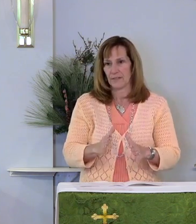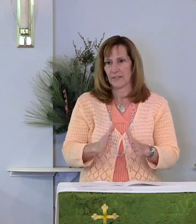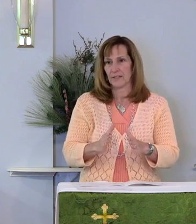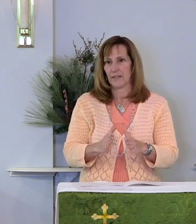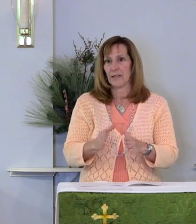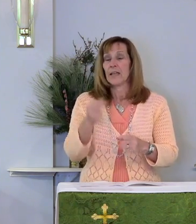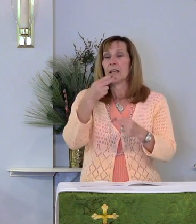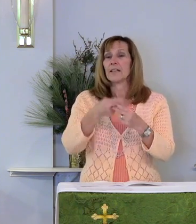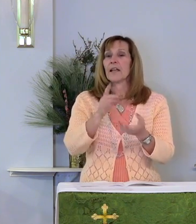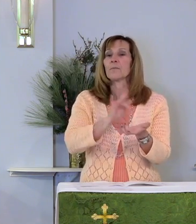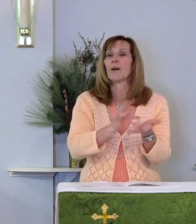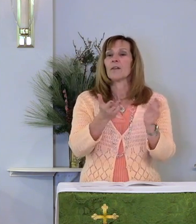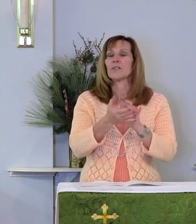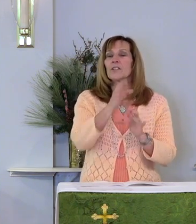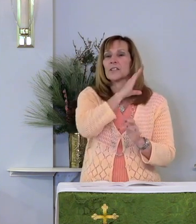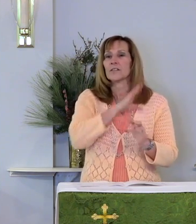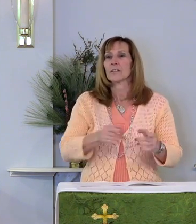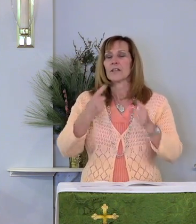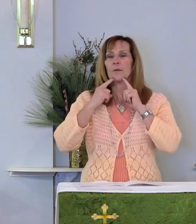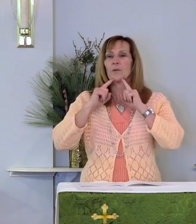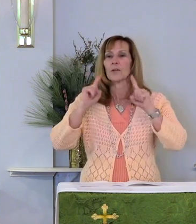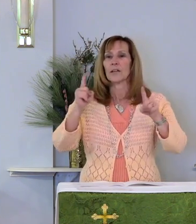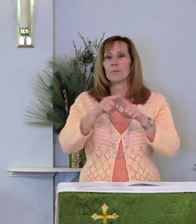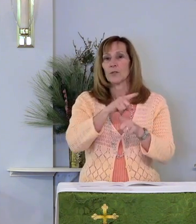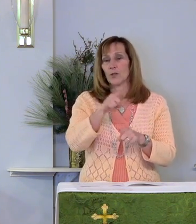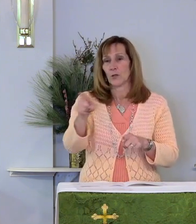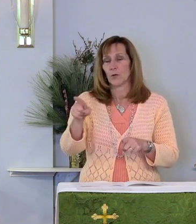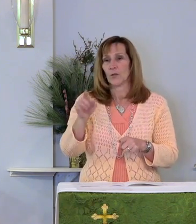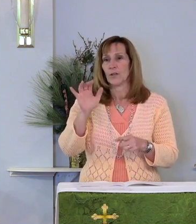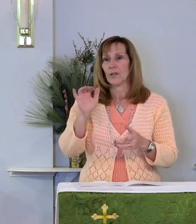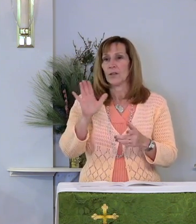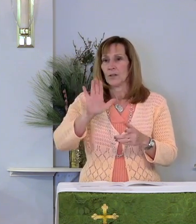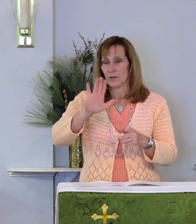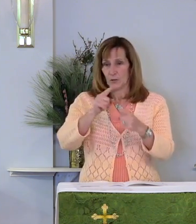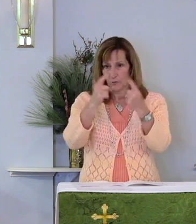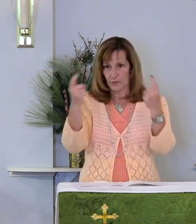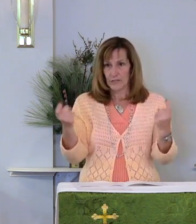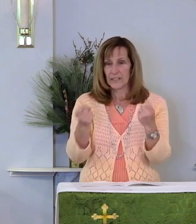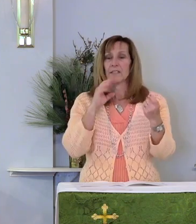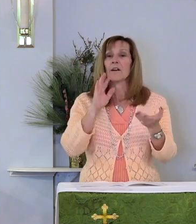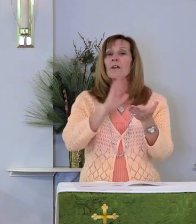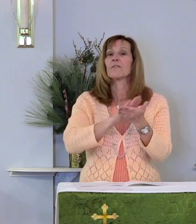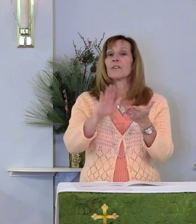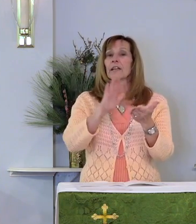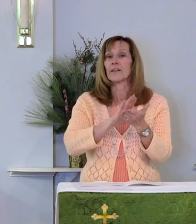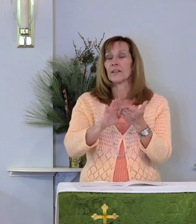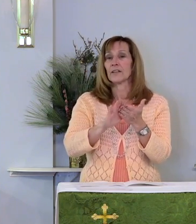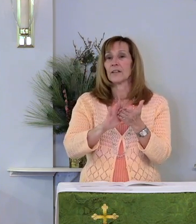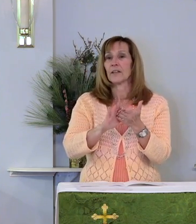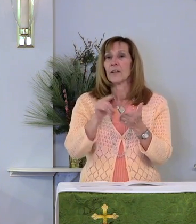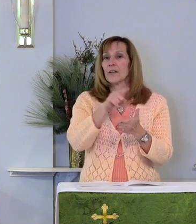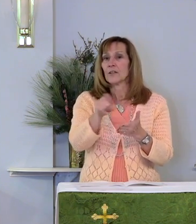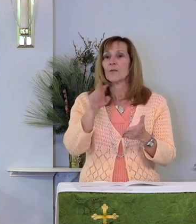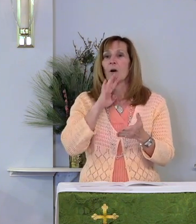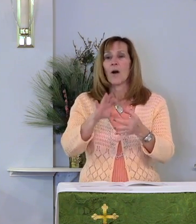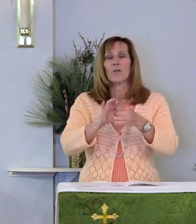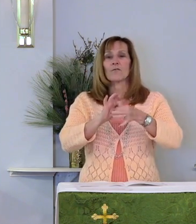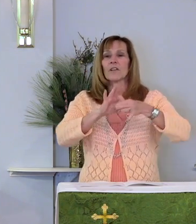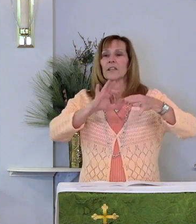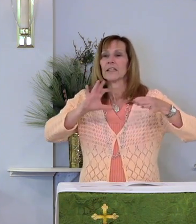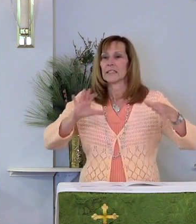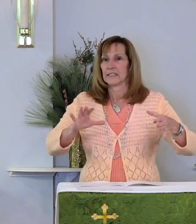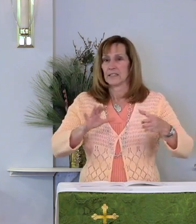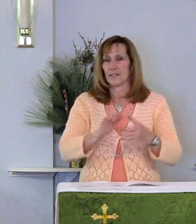In the name of Jesus Christ, I proclaim to you that your sins are forgiven and you are released.